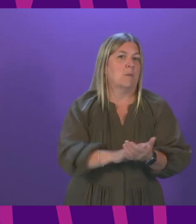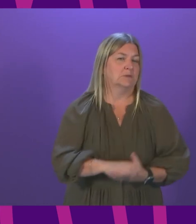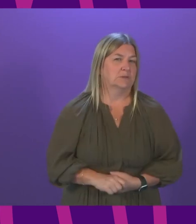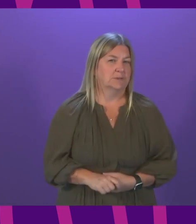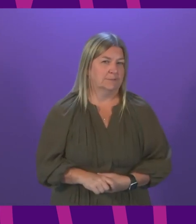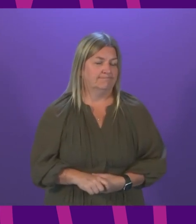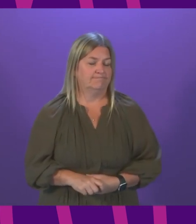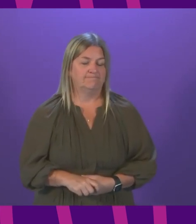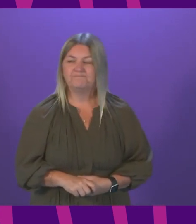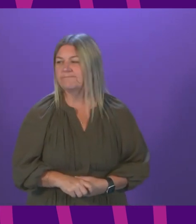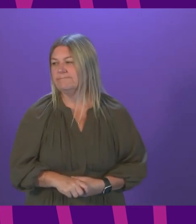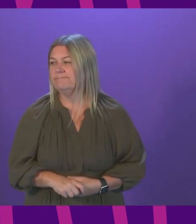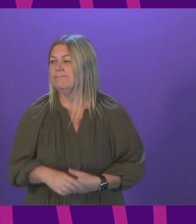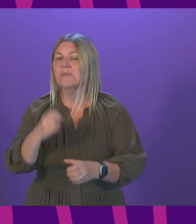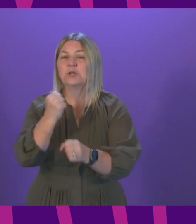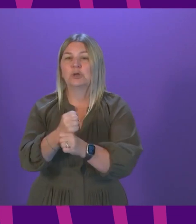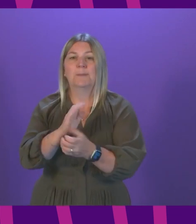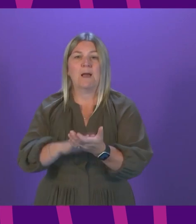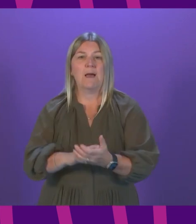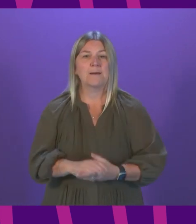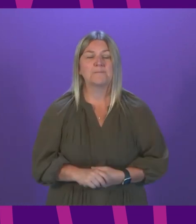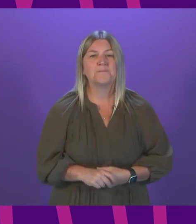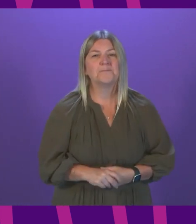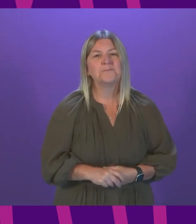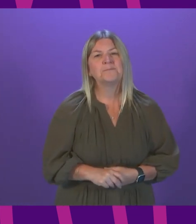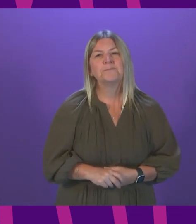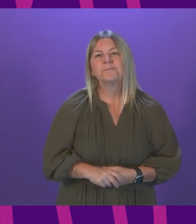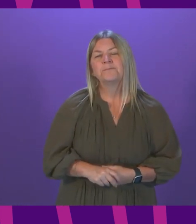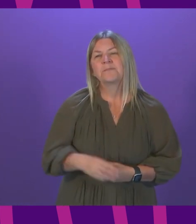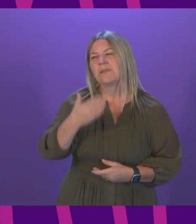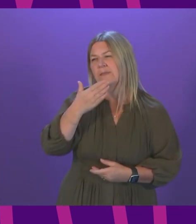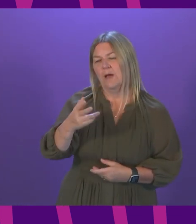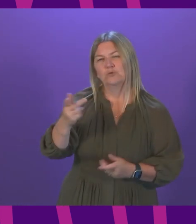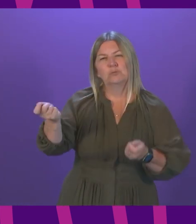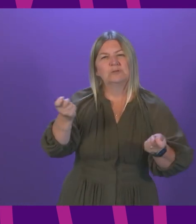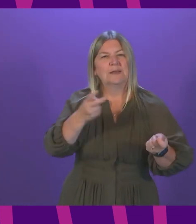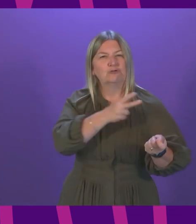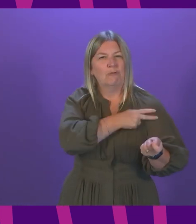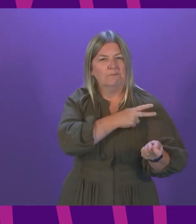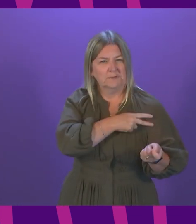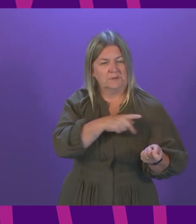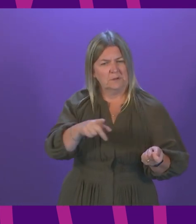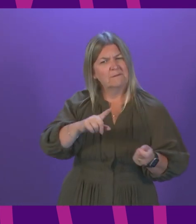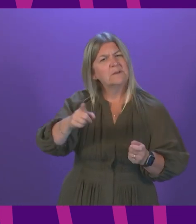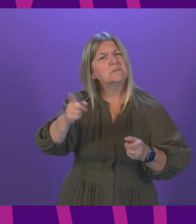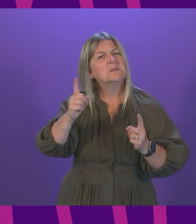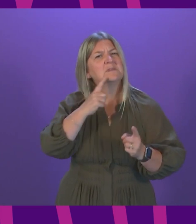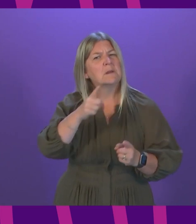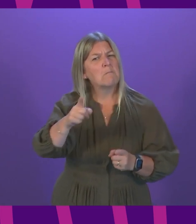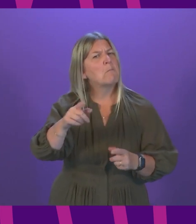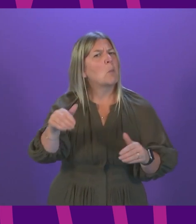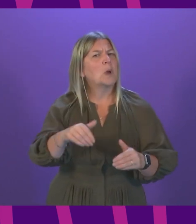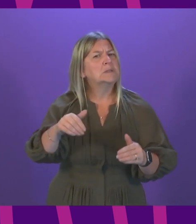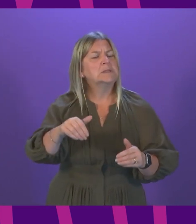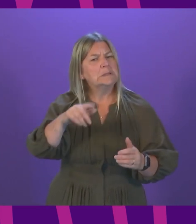Julian Mackay, to be followed by Bill Kidd. Thank you, Presiding Officer. The First Minister indicated in her statement that she is yet to make a final decision